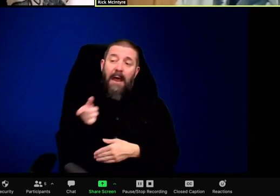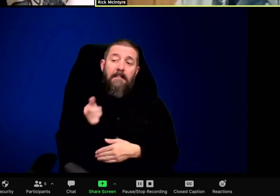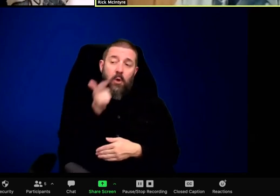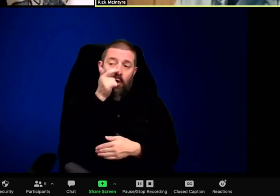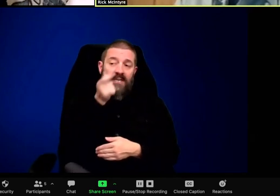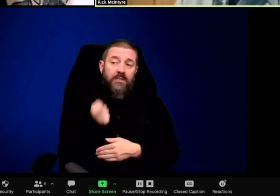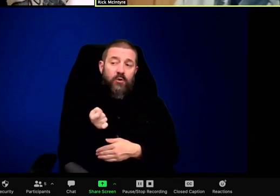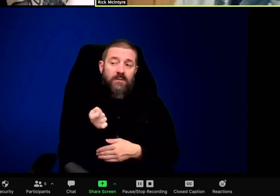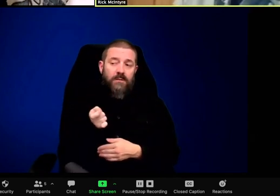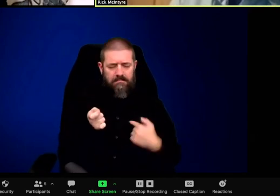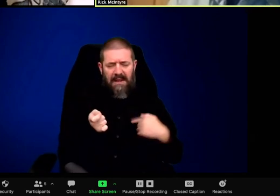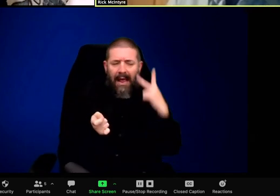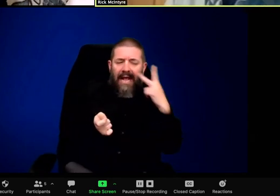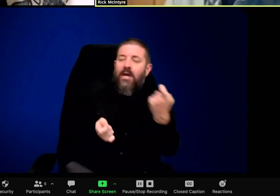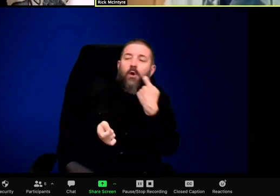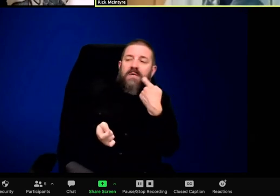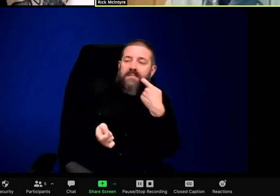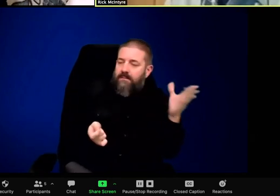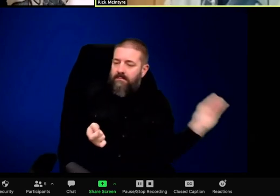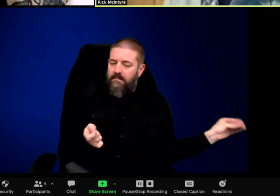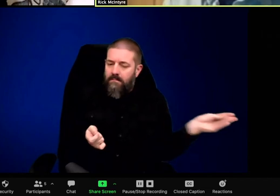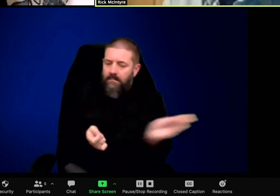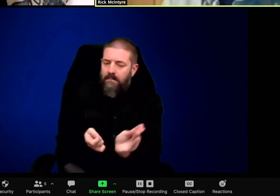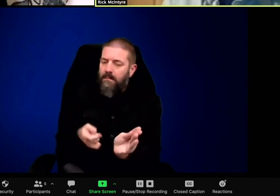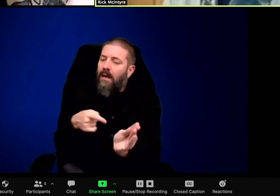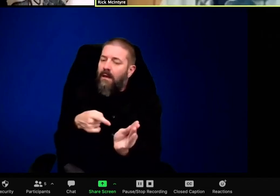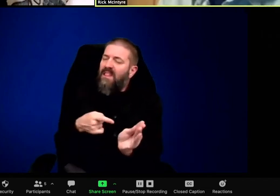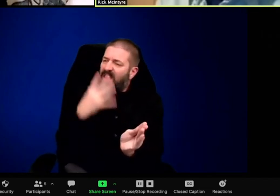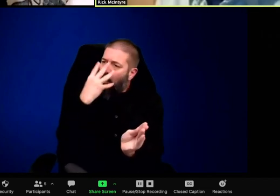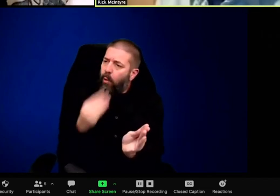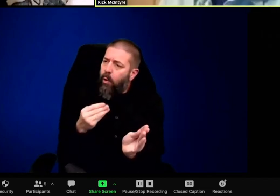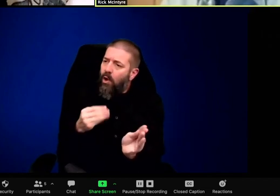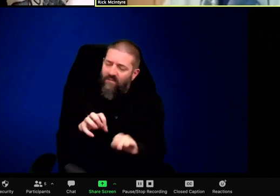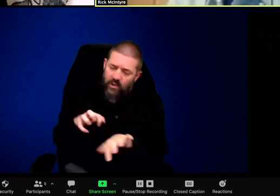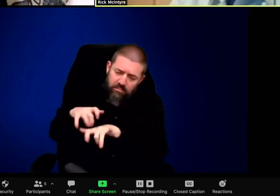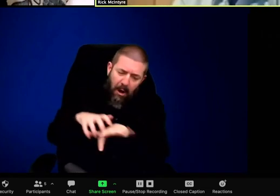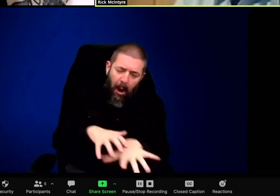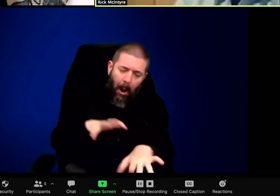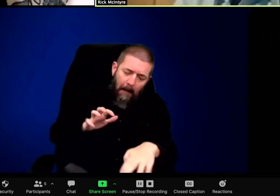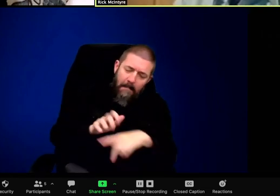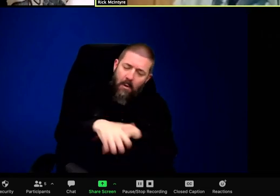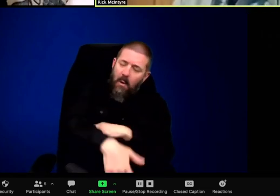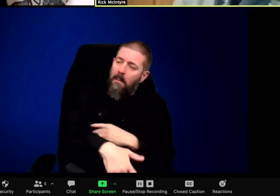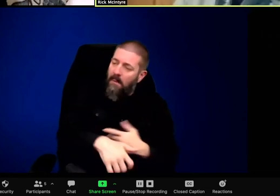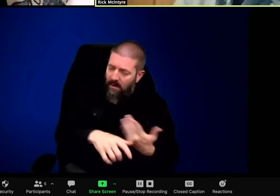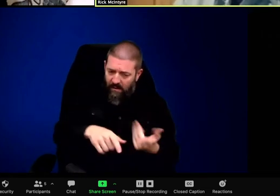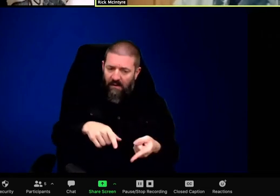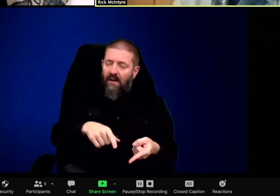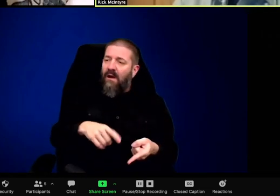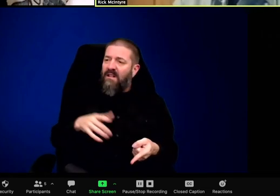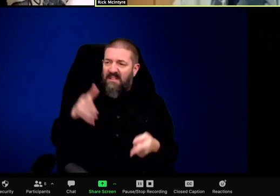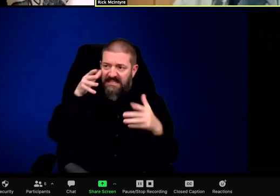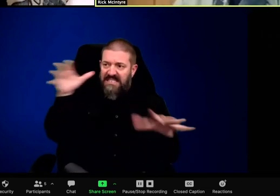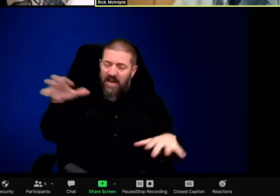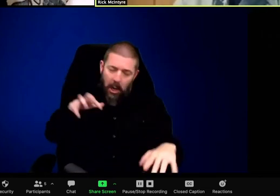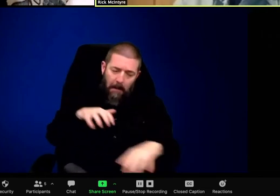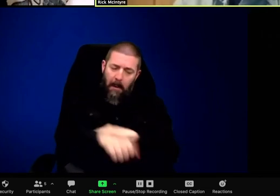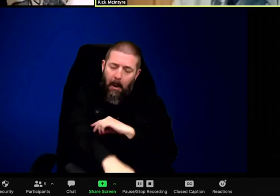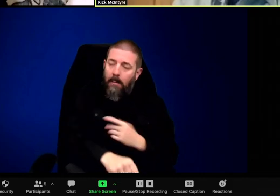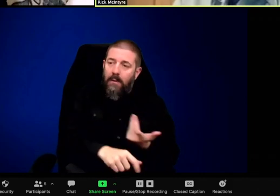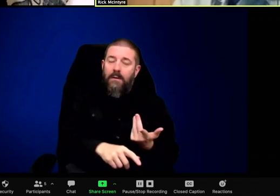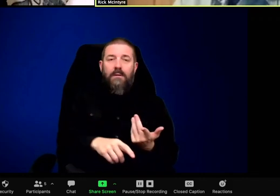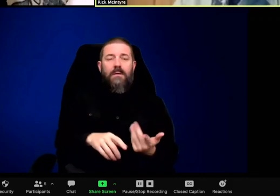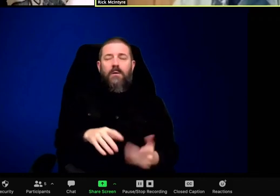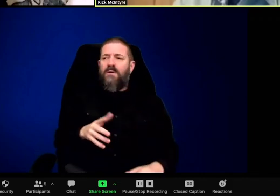hopefully will be effective in people that are willing to consider both sides. So that's why I say it's neutral. But just talking to someone